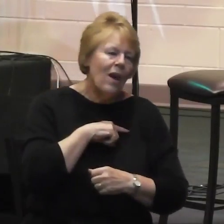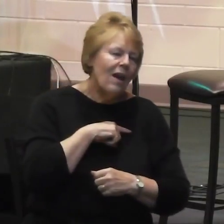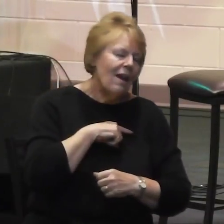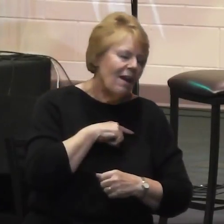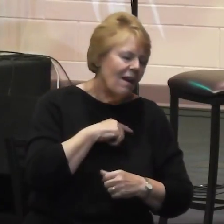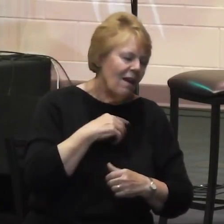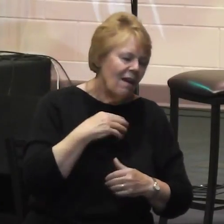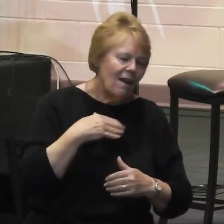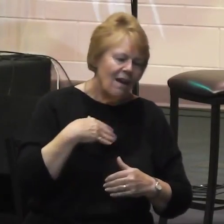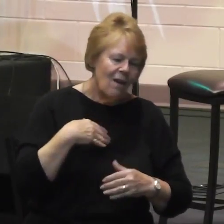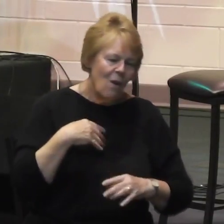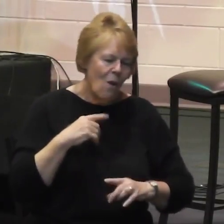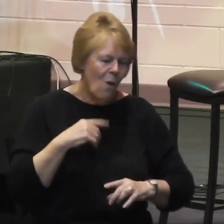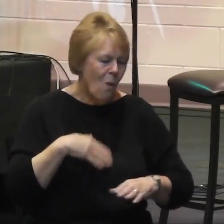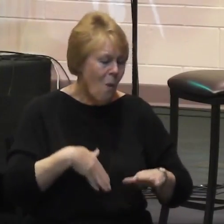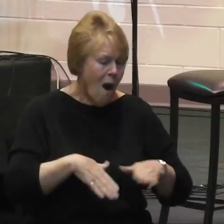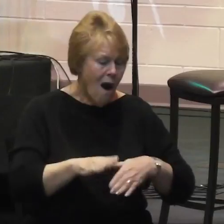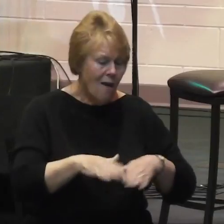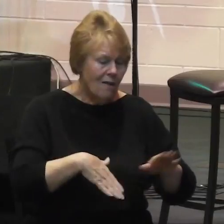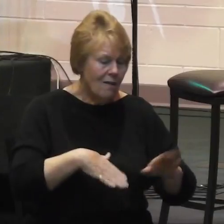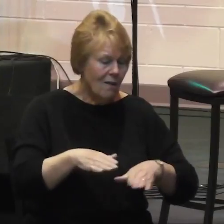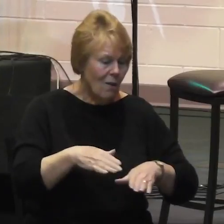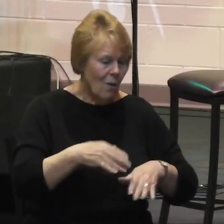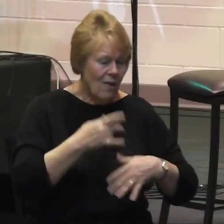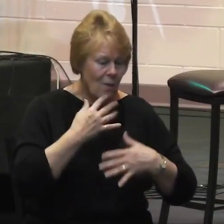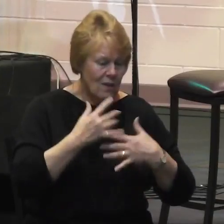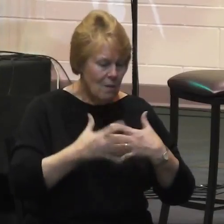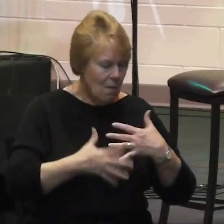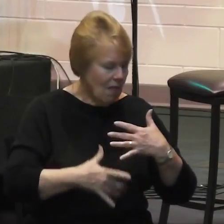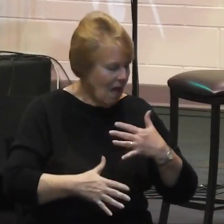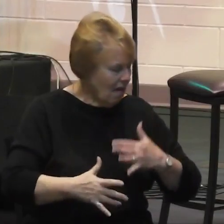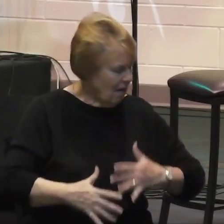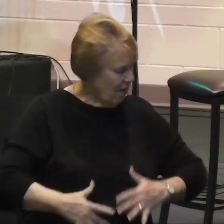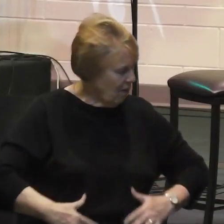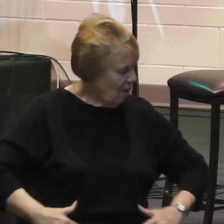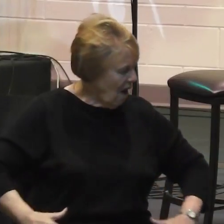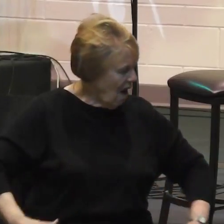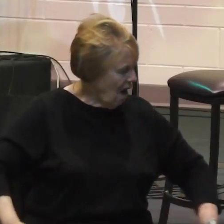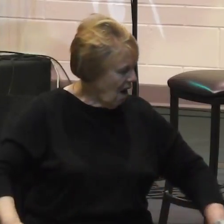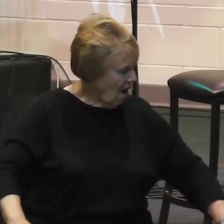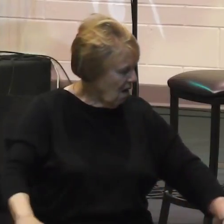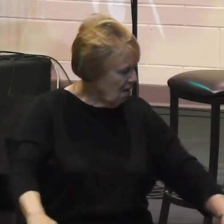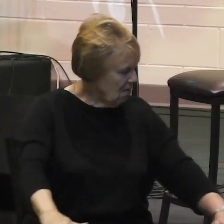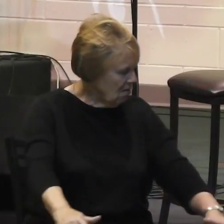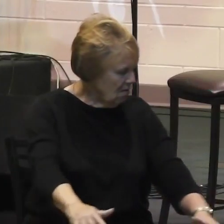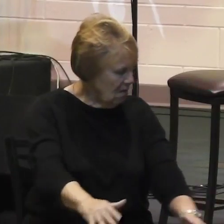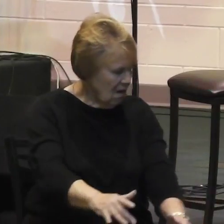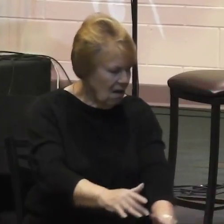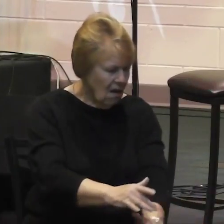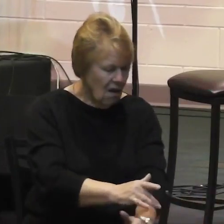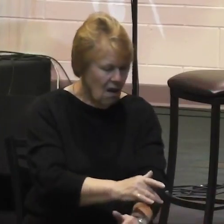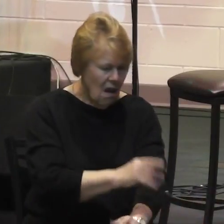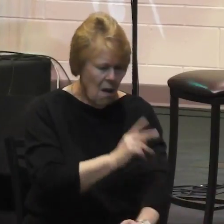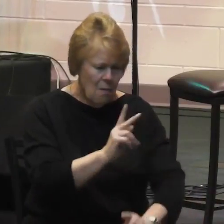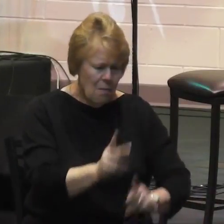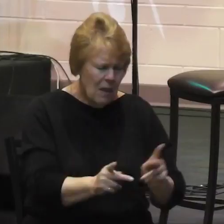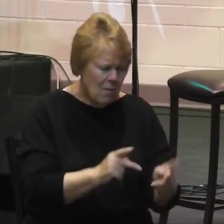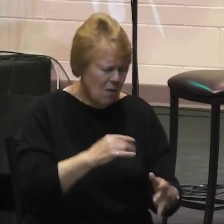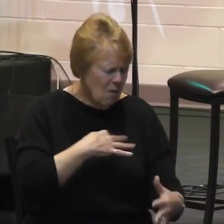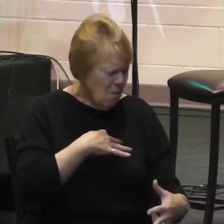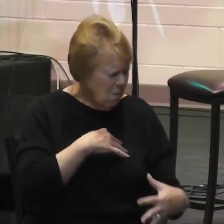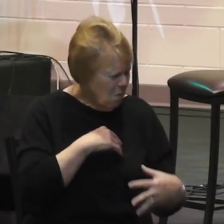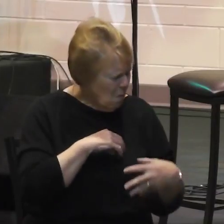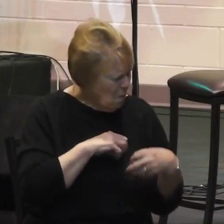blood had been shed, where there was pain and people still recovering from